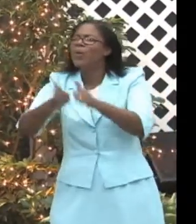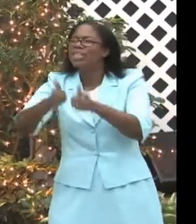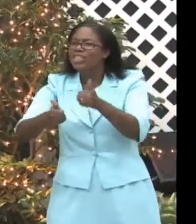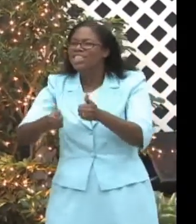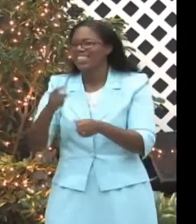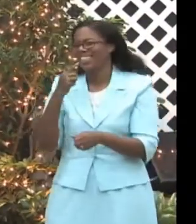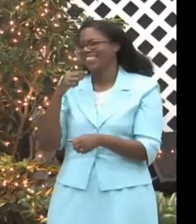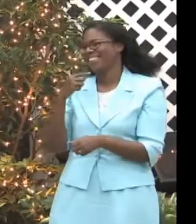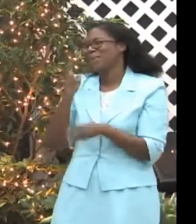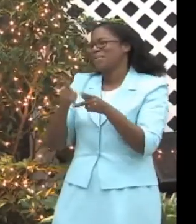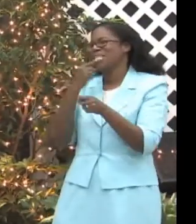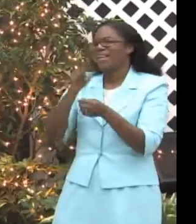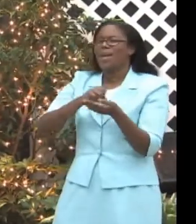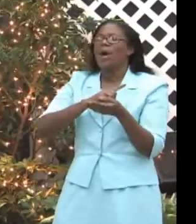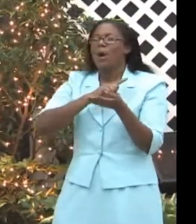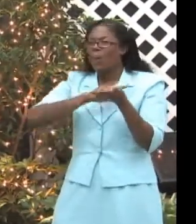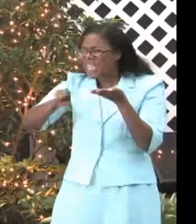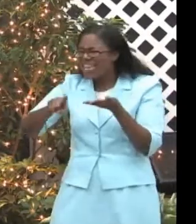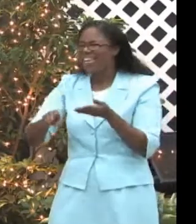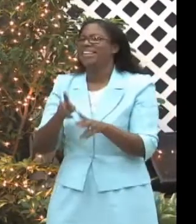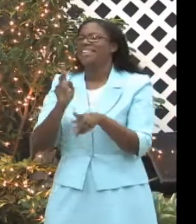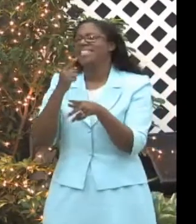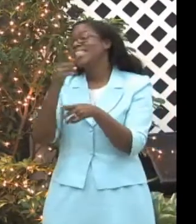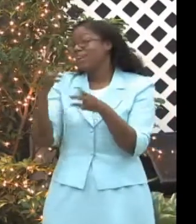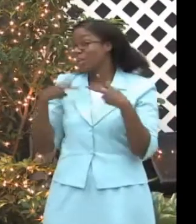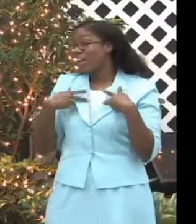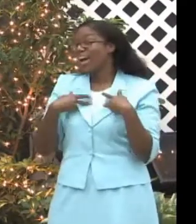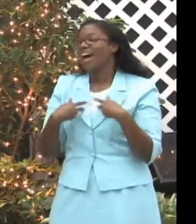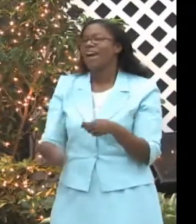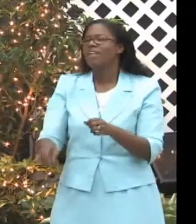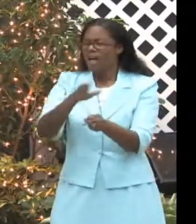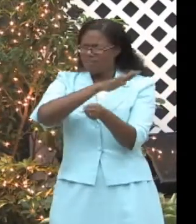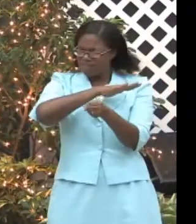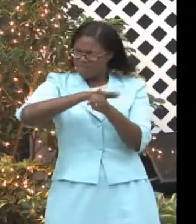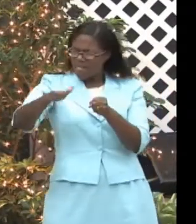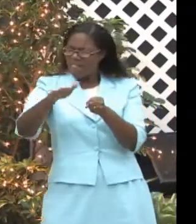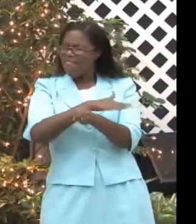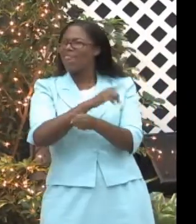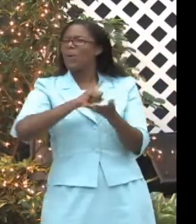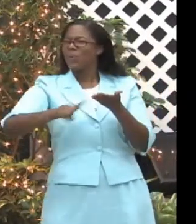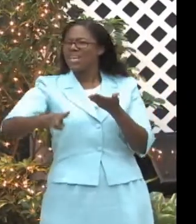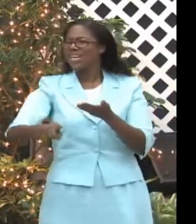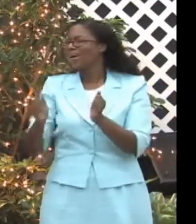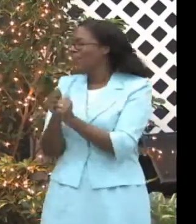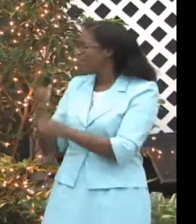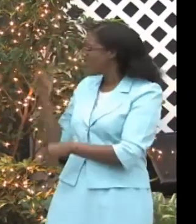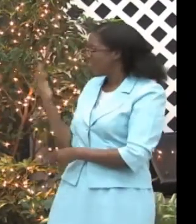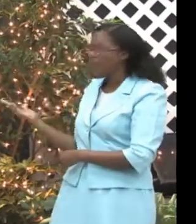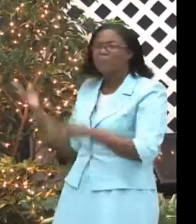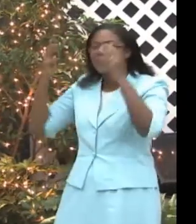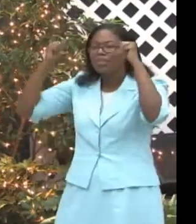full week of activities under the aegis of the Ministry of the People and Social Development.